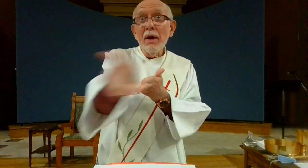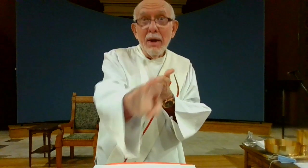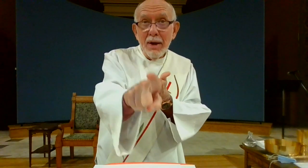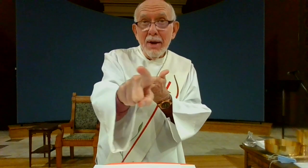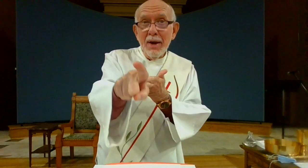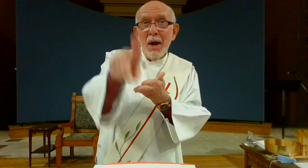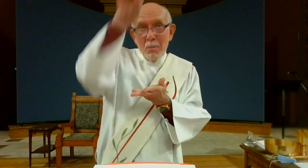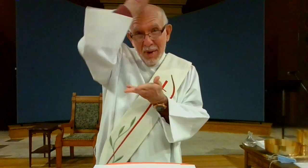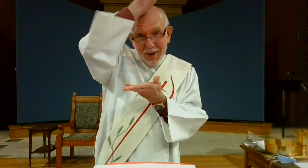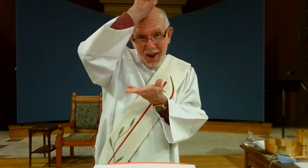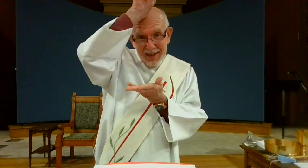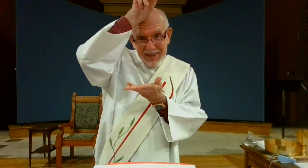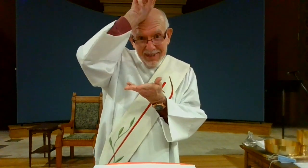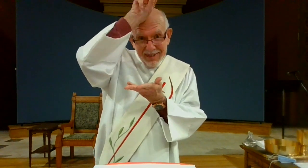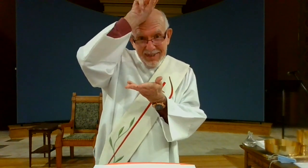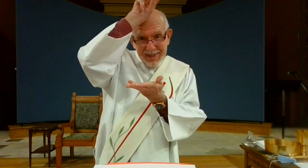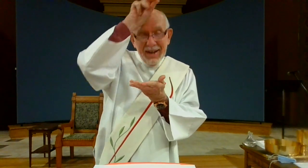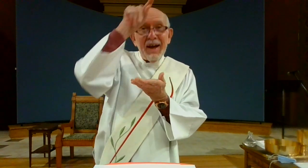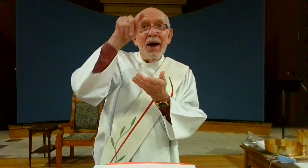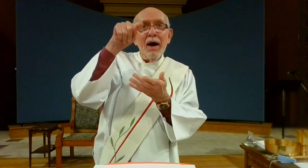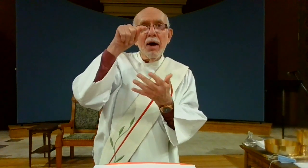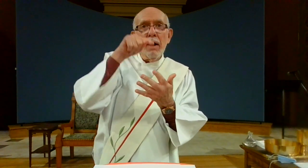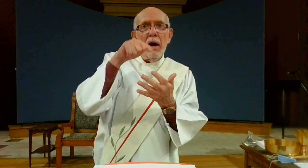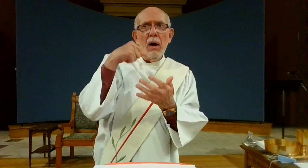Next week we will celebrate Pentecost